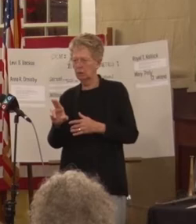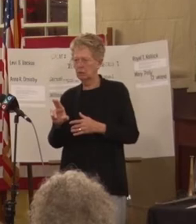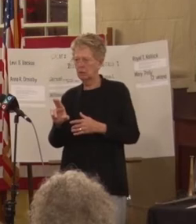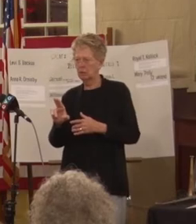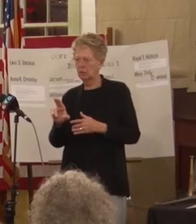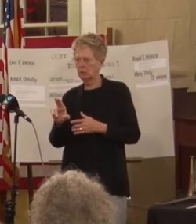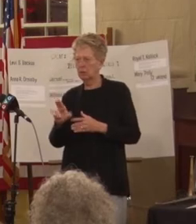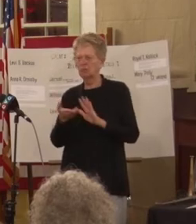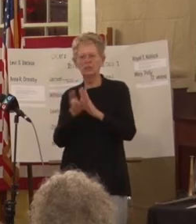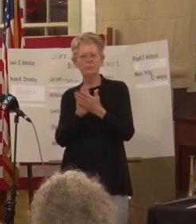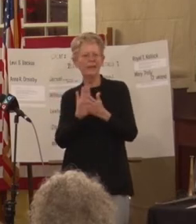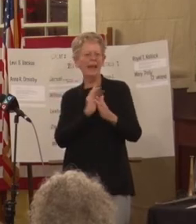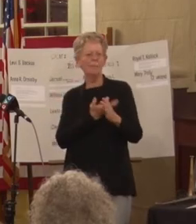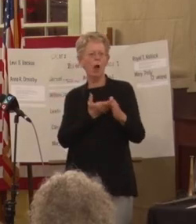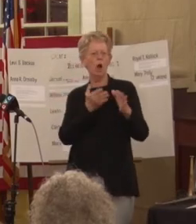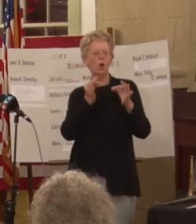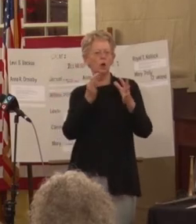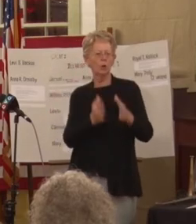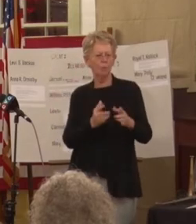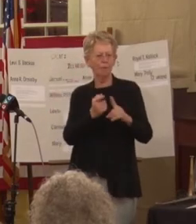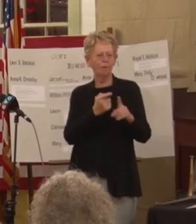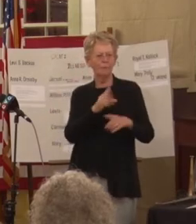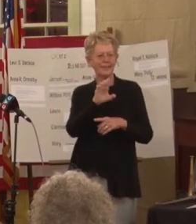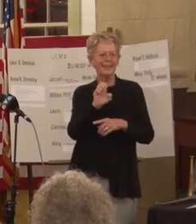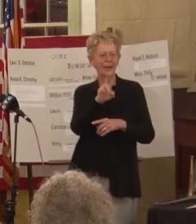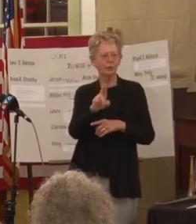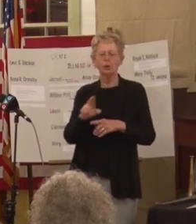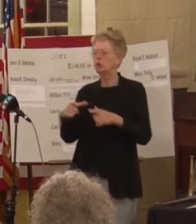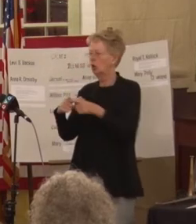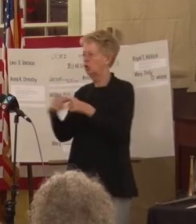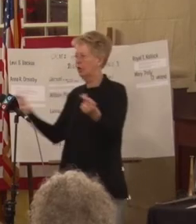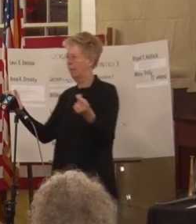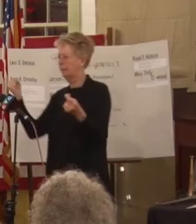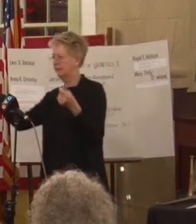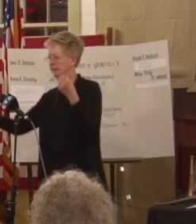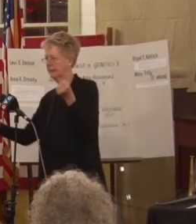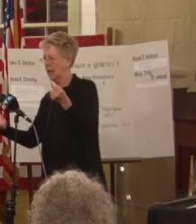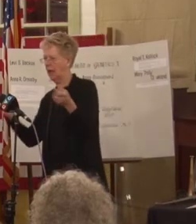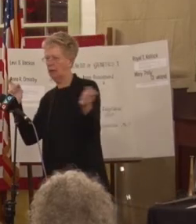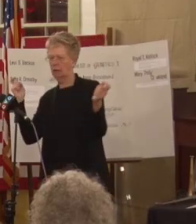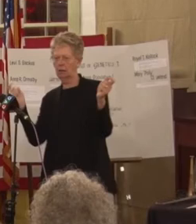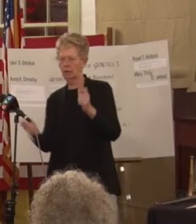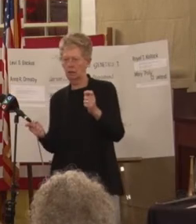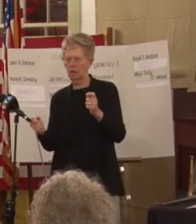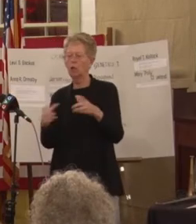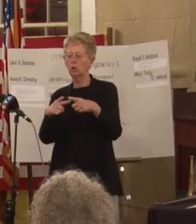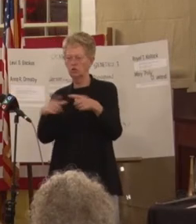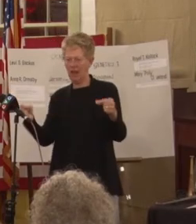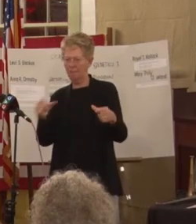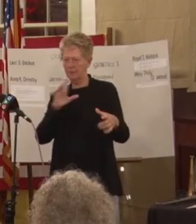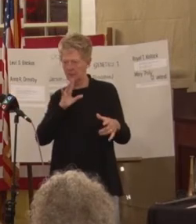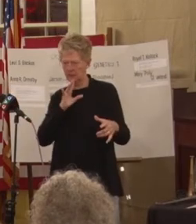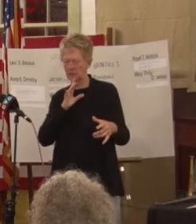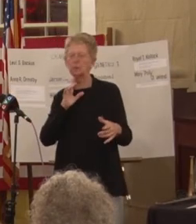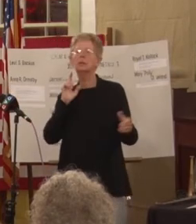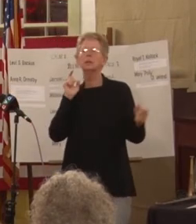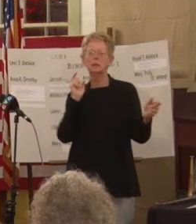interpreter so it went from Japanese sign language to Japanese from